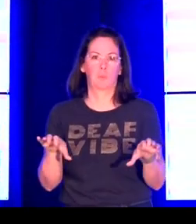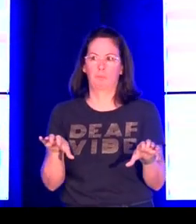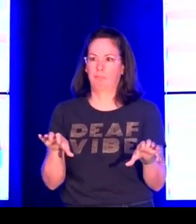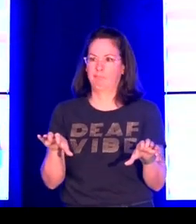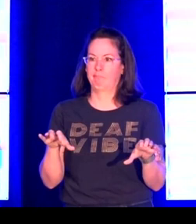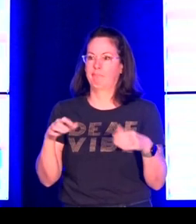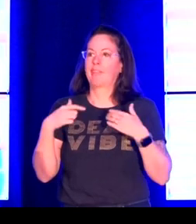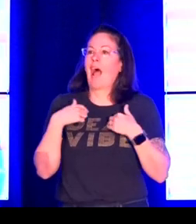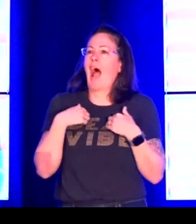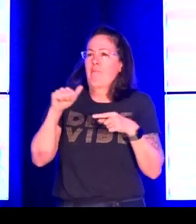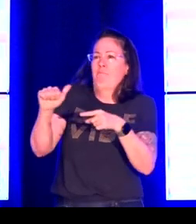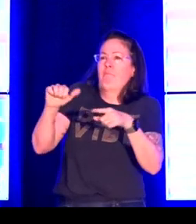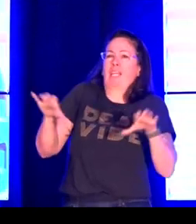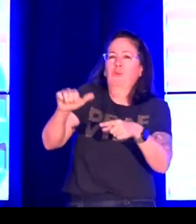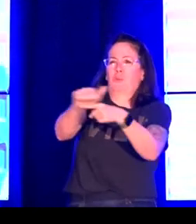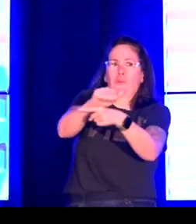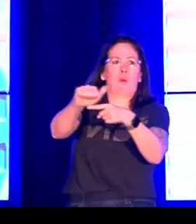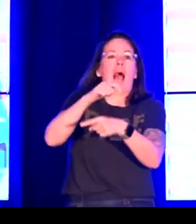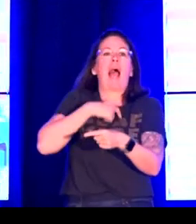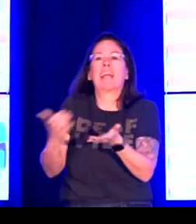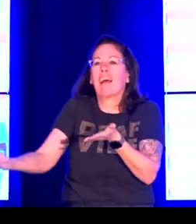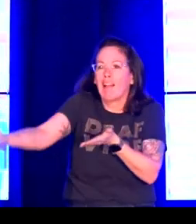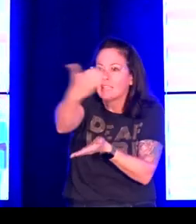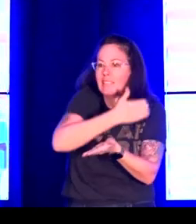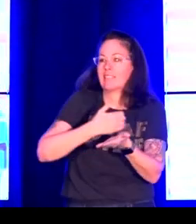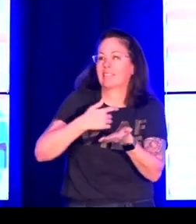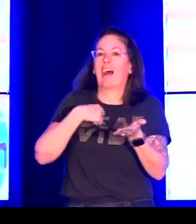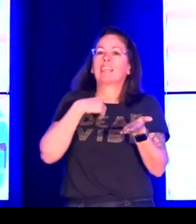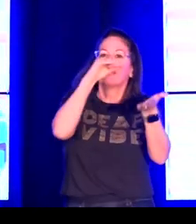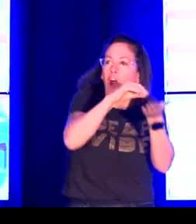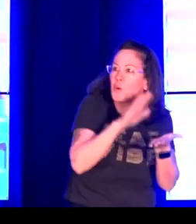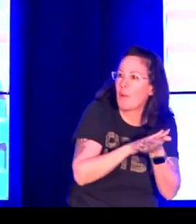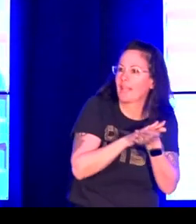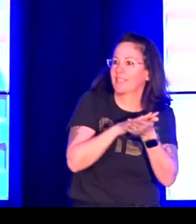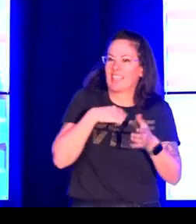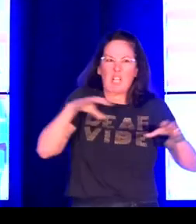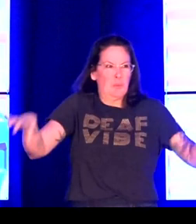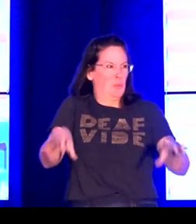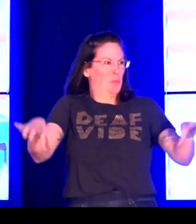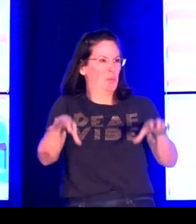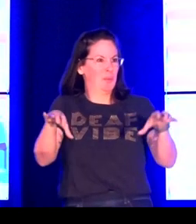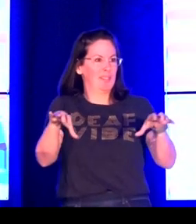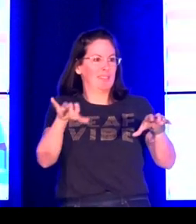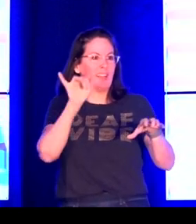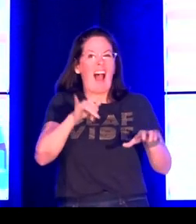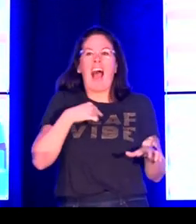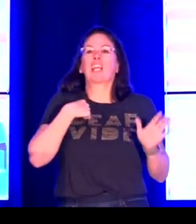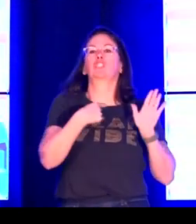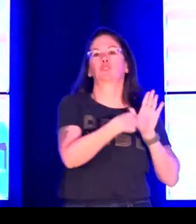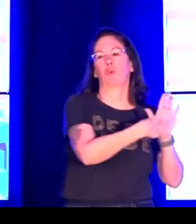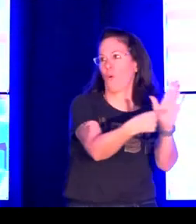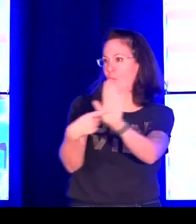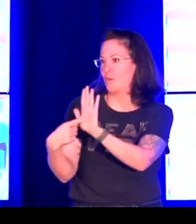do research on sign language communities and providing access to sign language and sign language information through